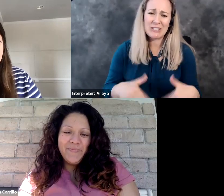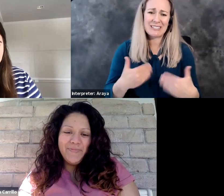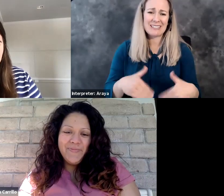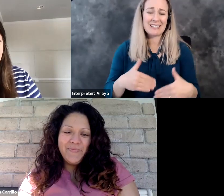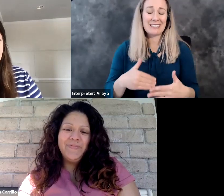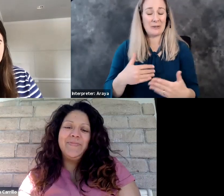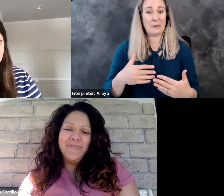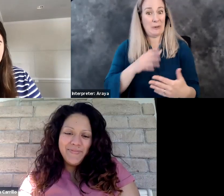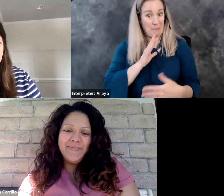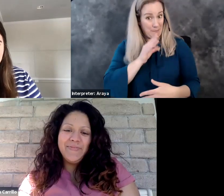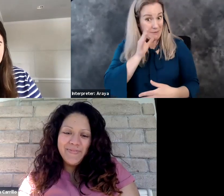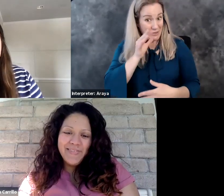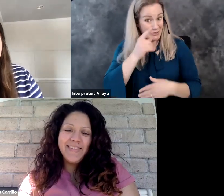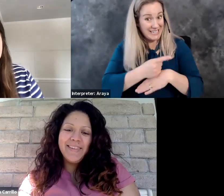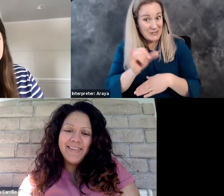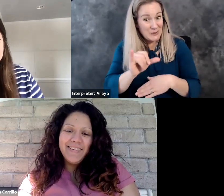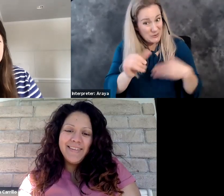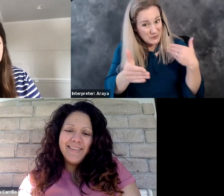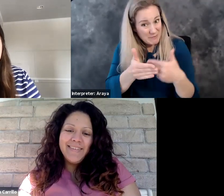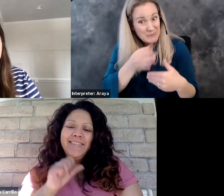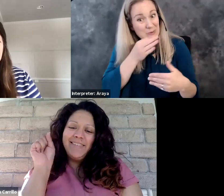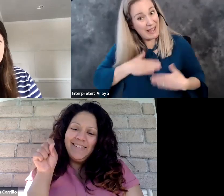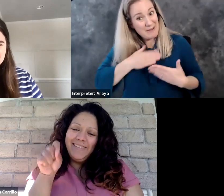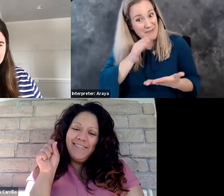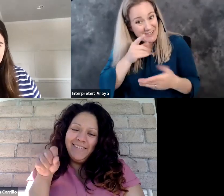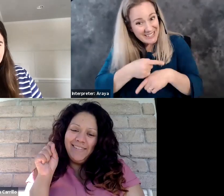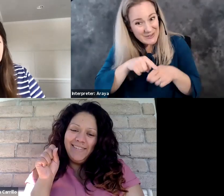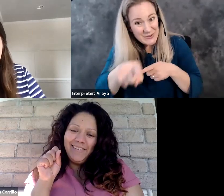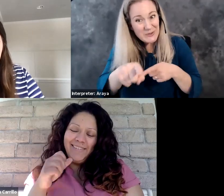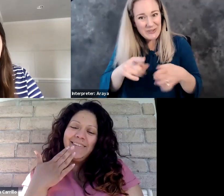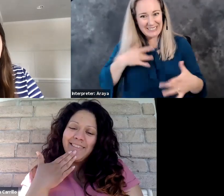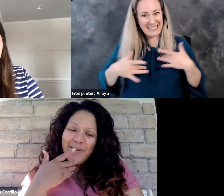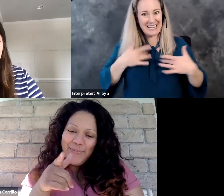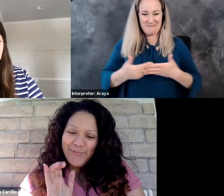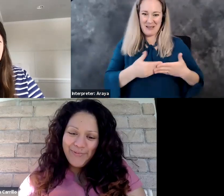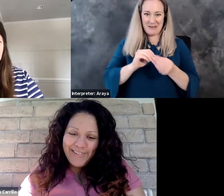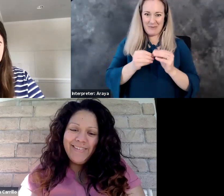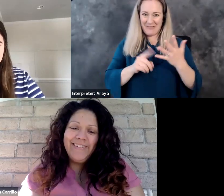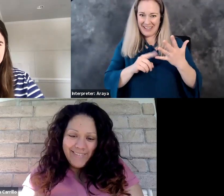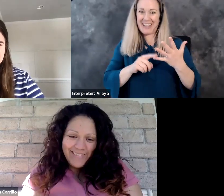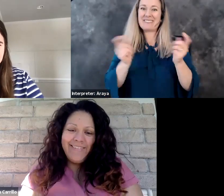Mother's day coming up. Happy mother's day. So exciting with baby number five and to celebrate that.